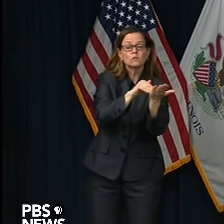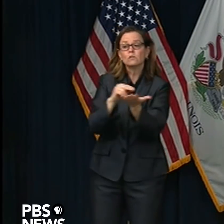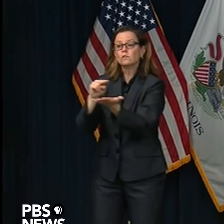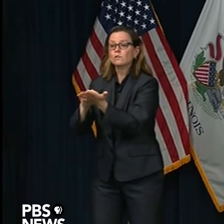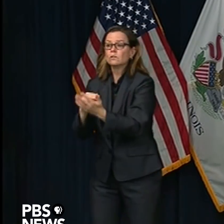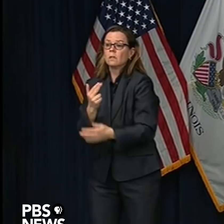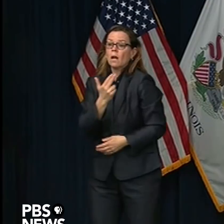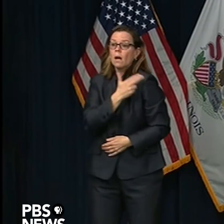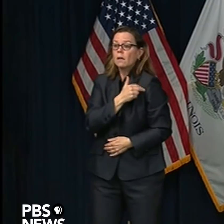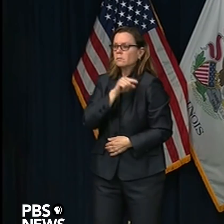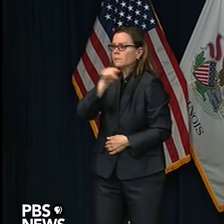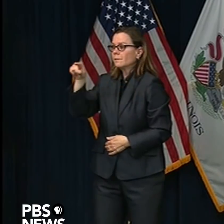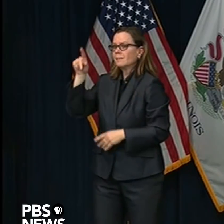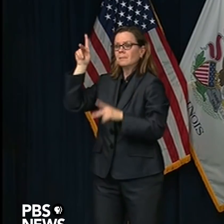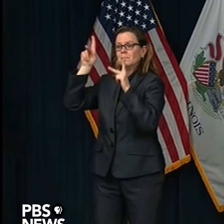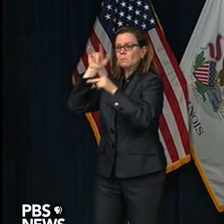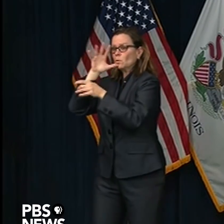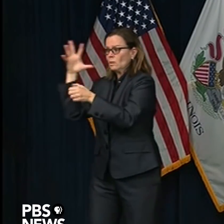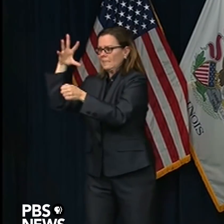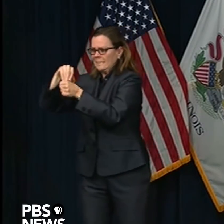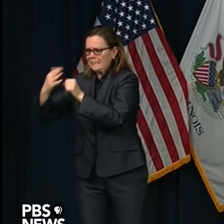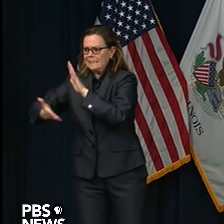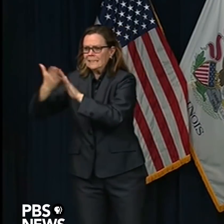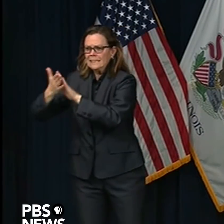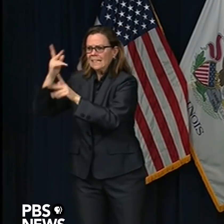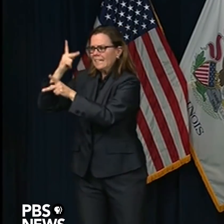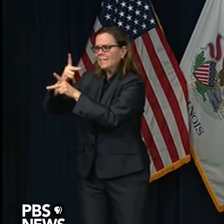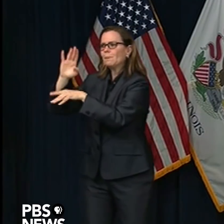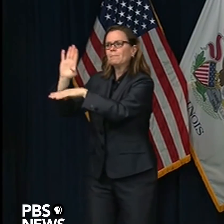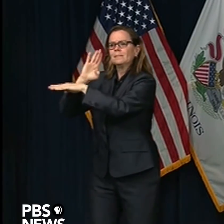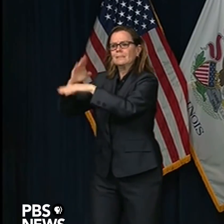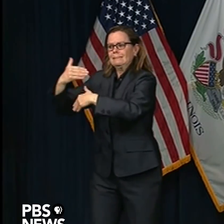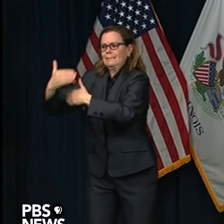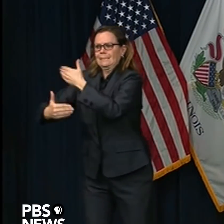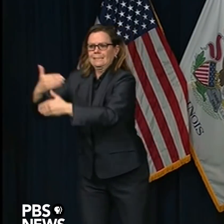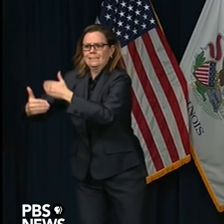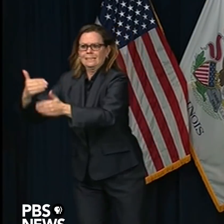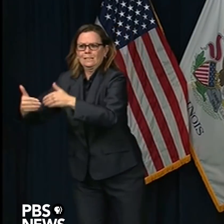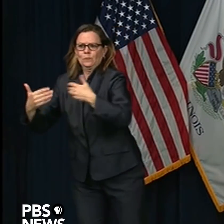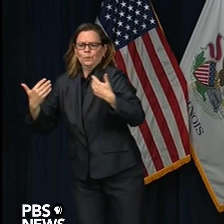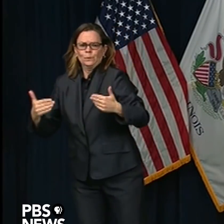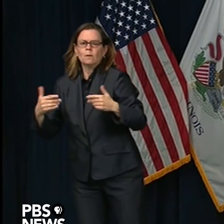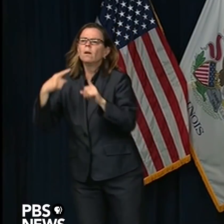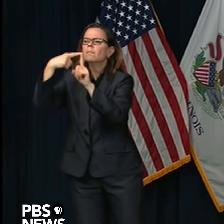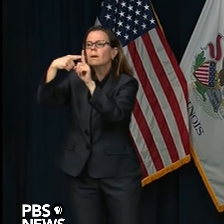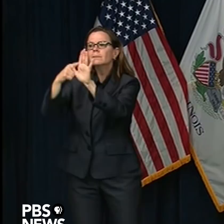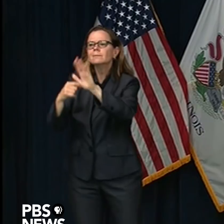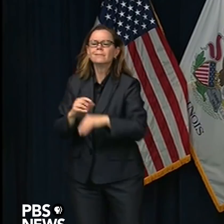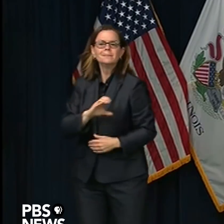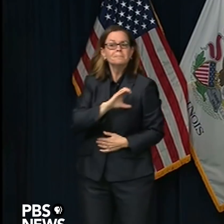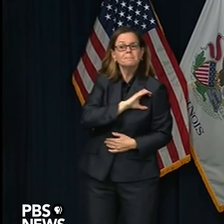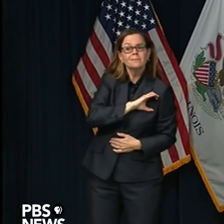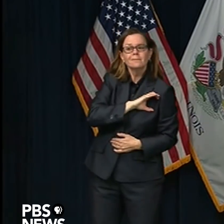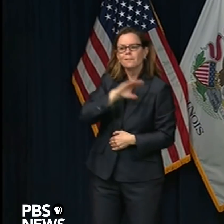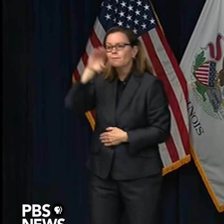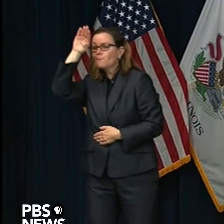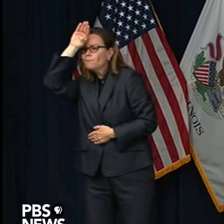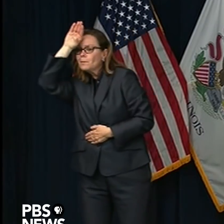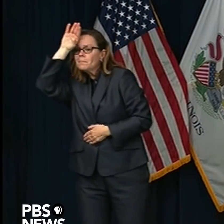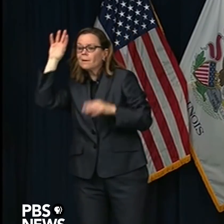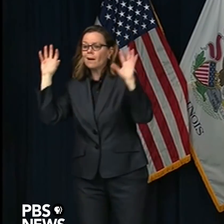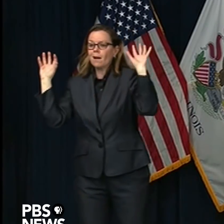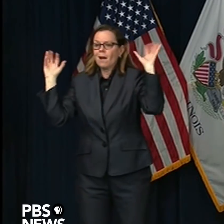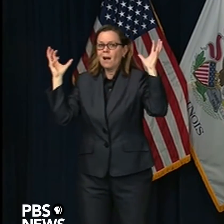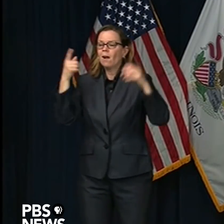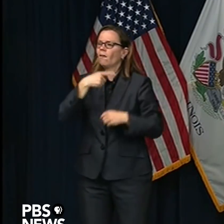keeping our essential businesses running, of course, our first responders, we could never forget them. And I have to tout again